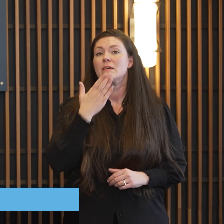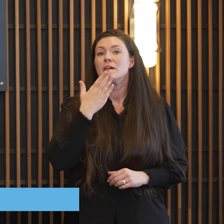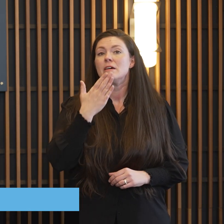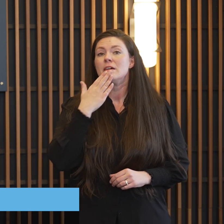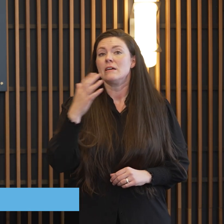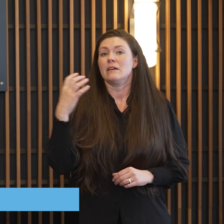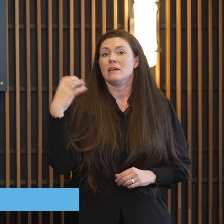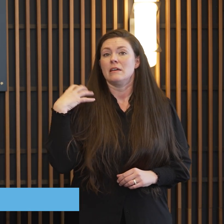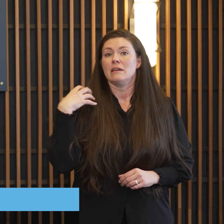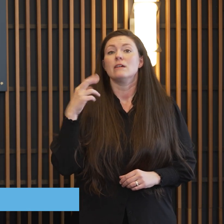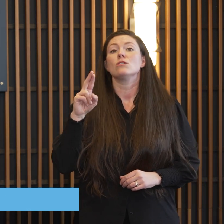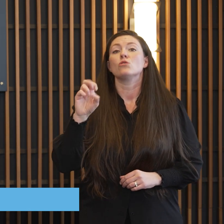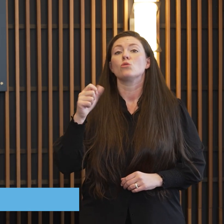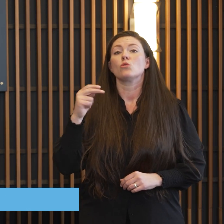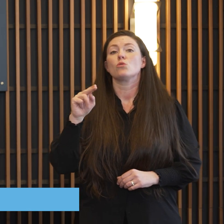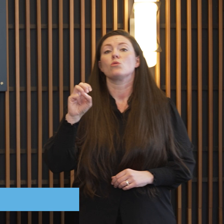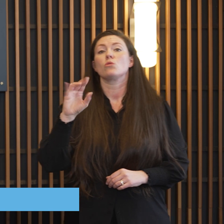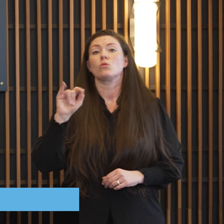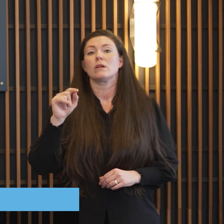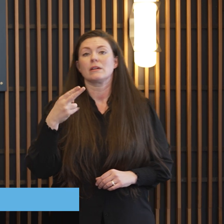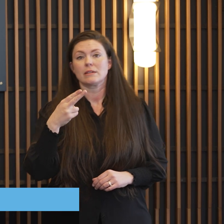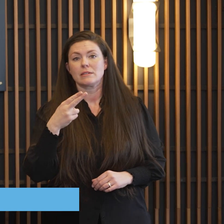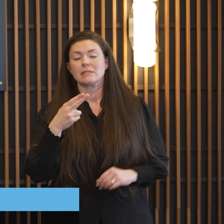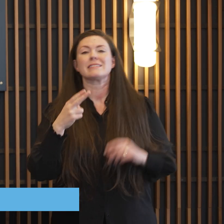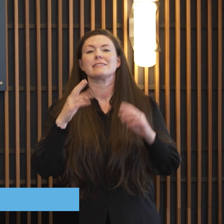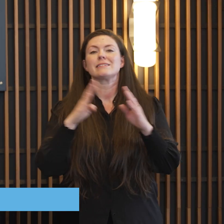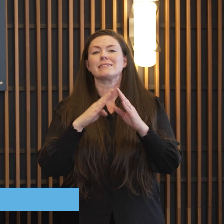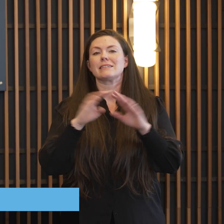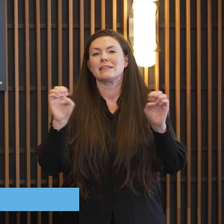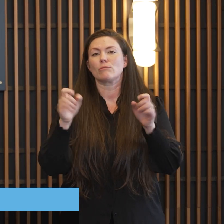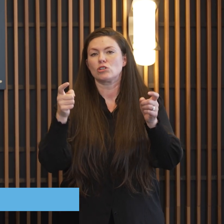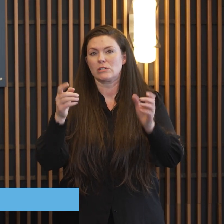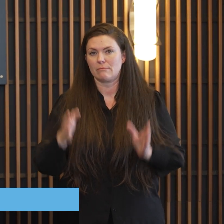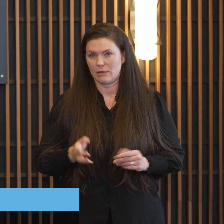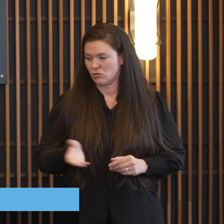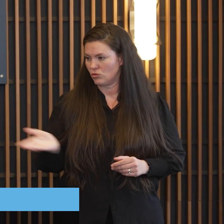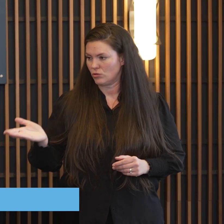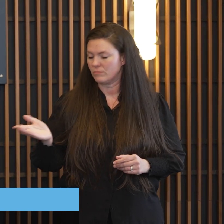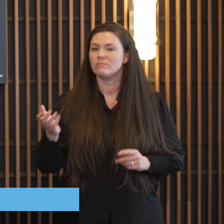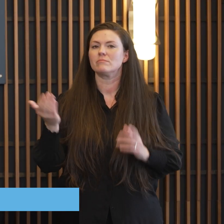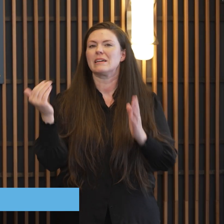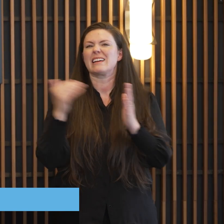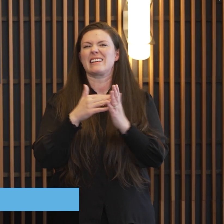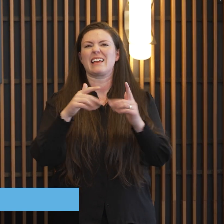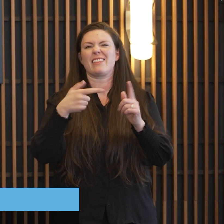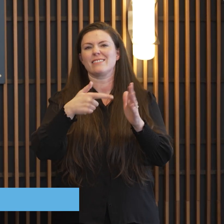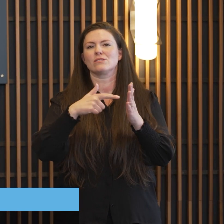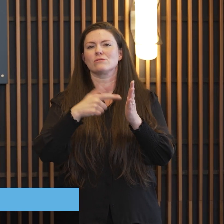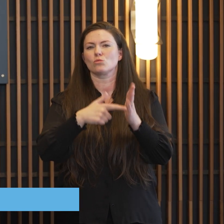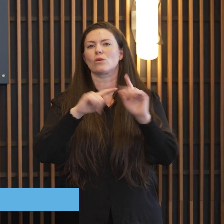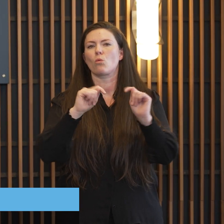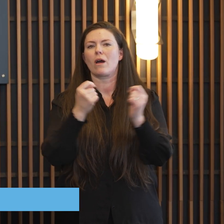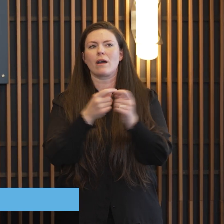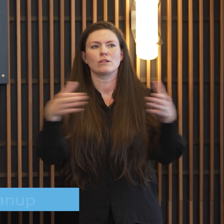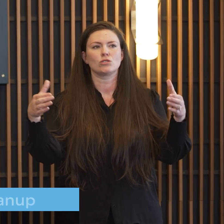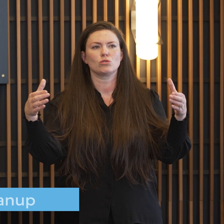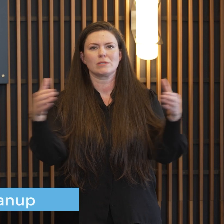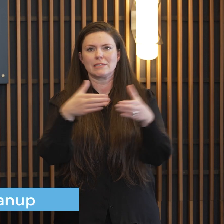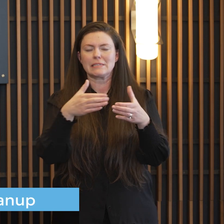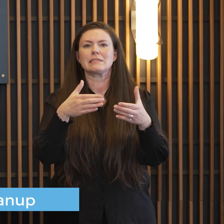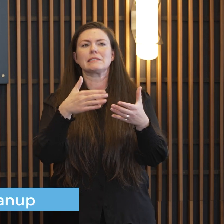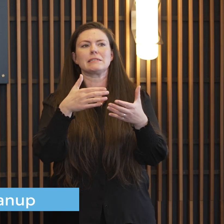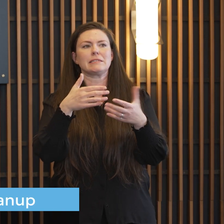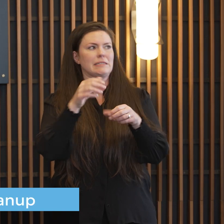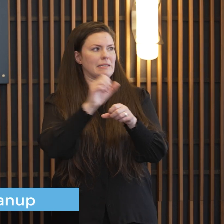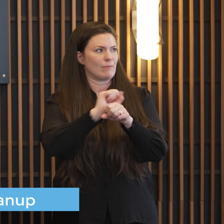chief uh regan smith city emergency management as always this was a team effort the city multi-agency coordination